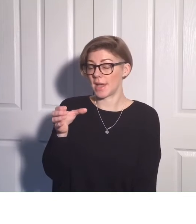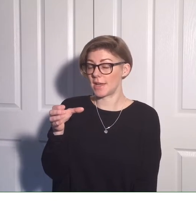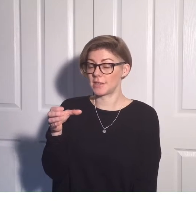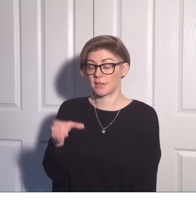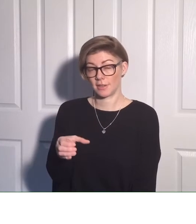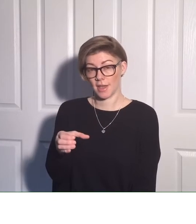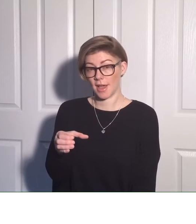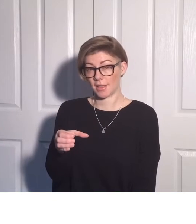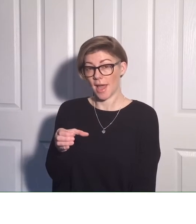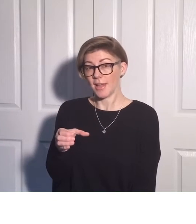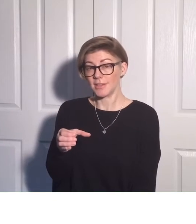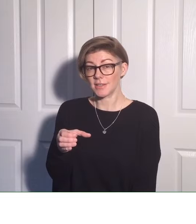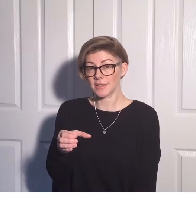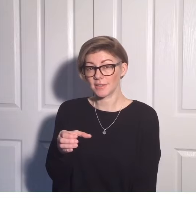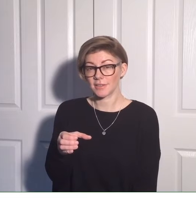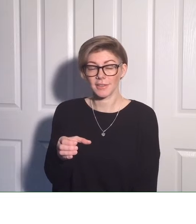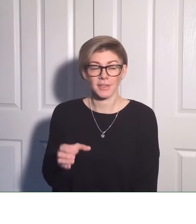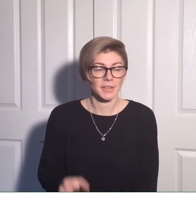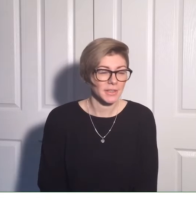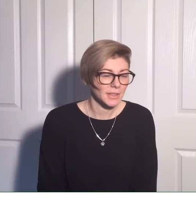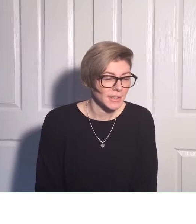the side a glass.